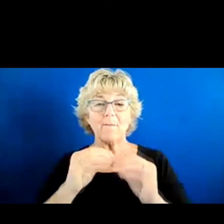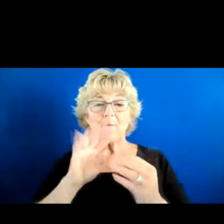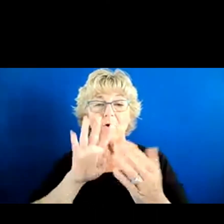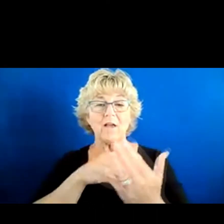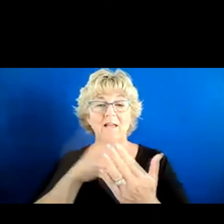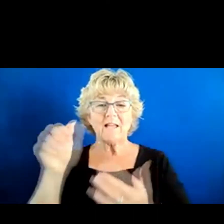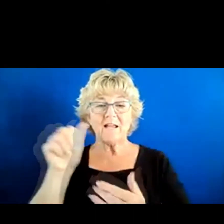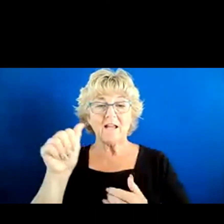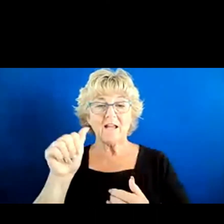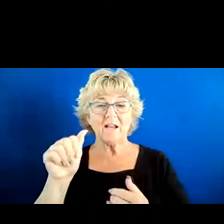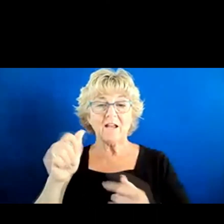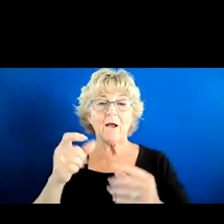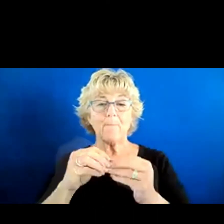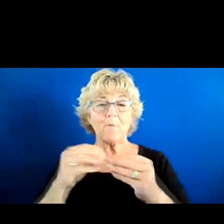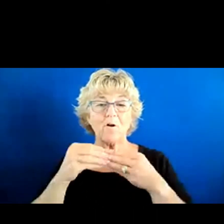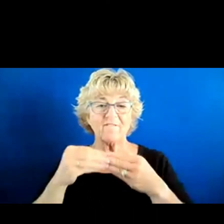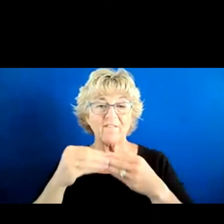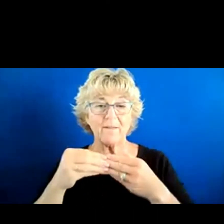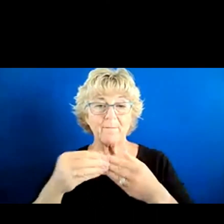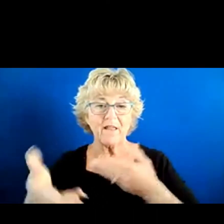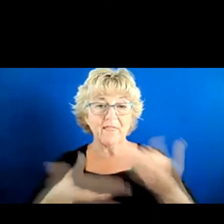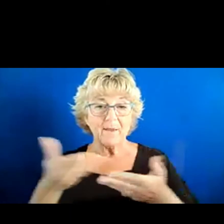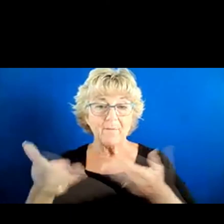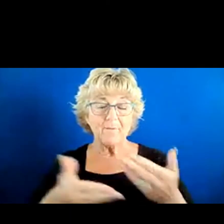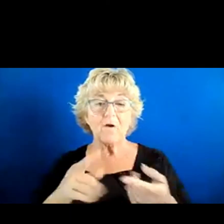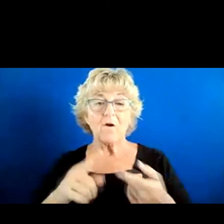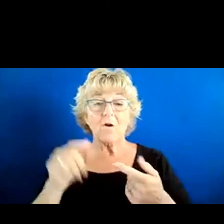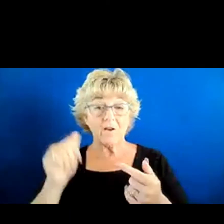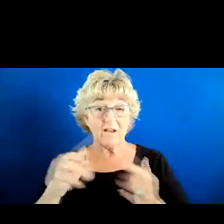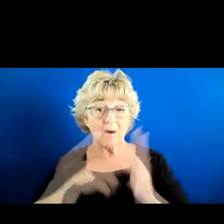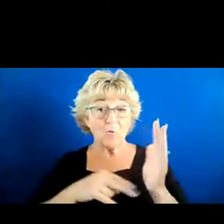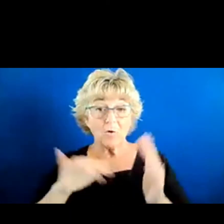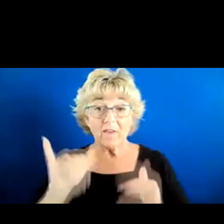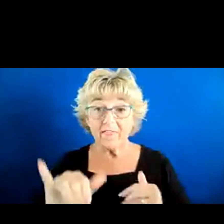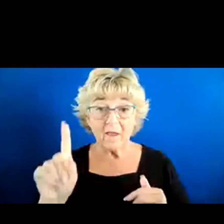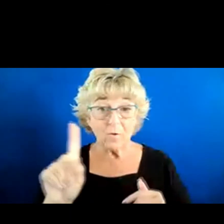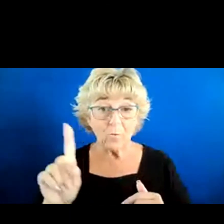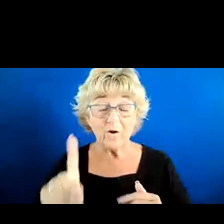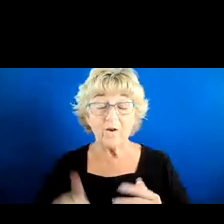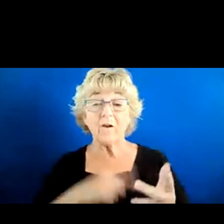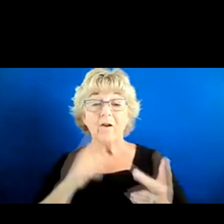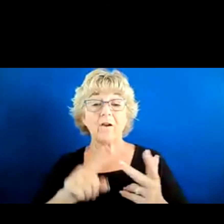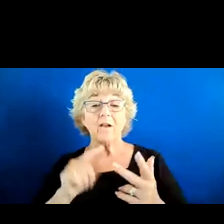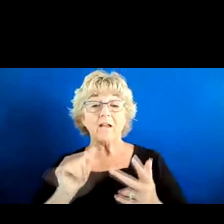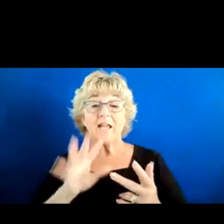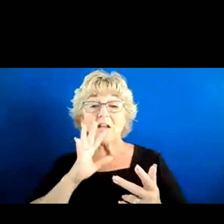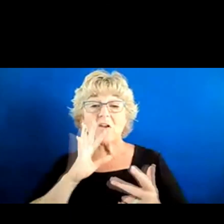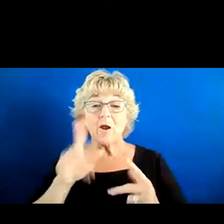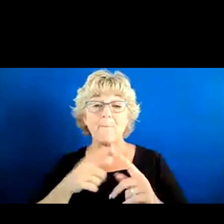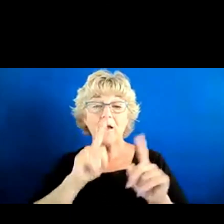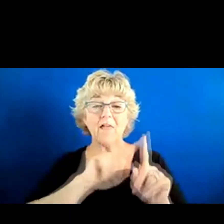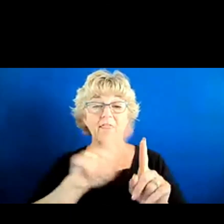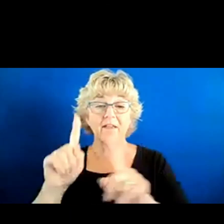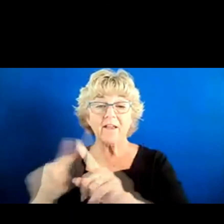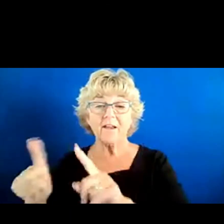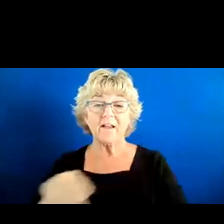authority for more flexibility in the hiring process? Where can I read about that? Another one was, can you talk about the difference between Schedule A and